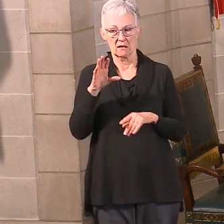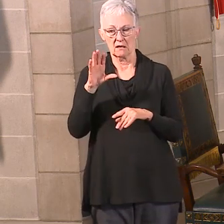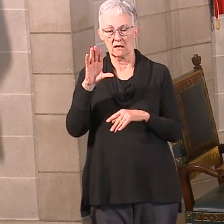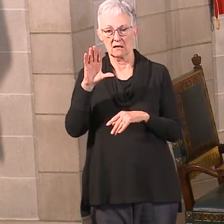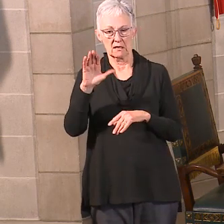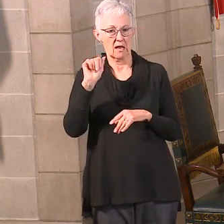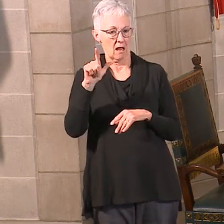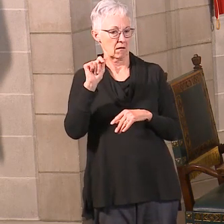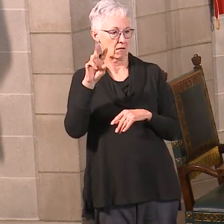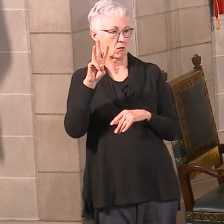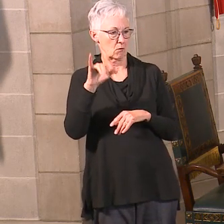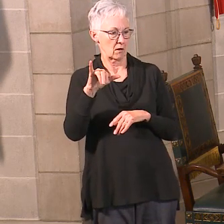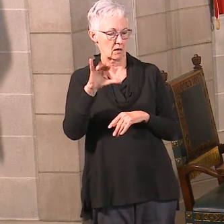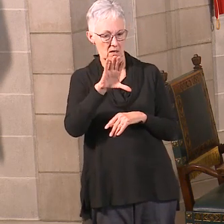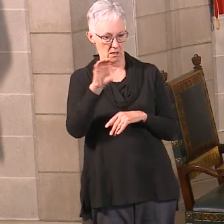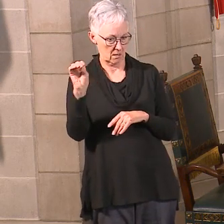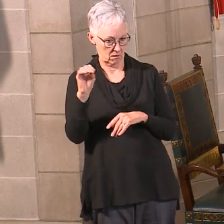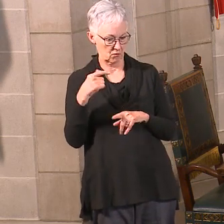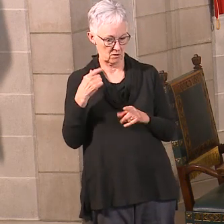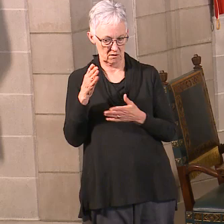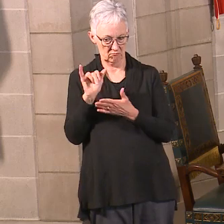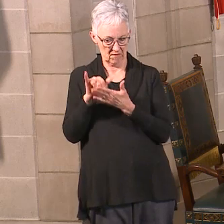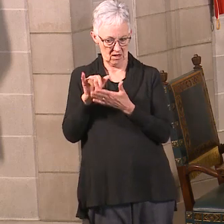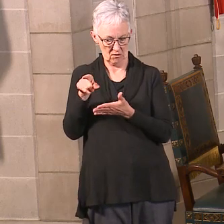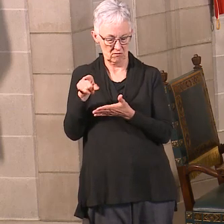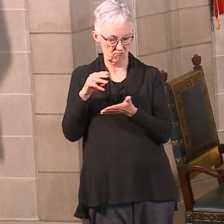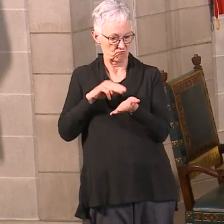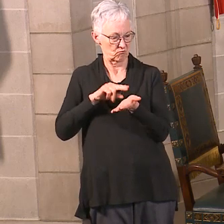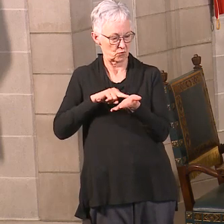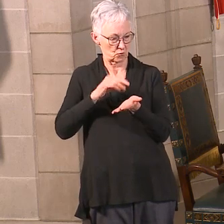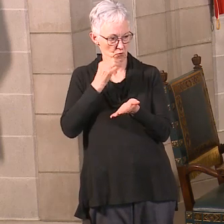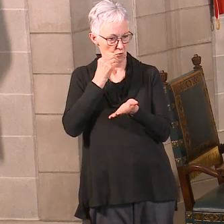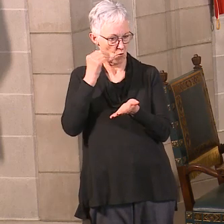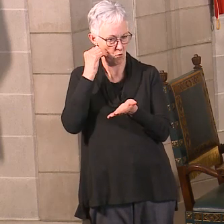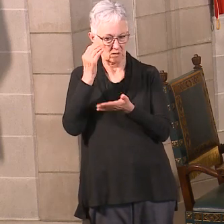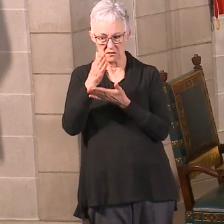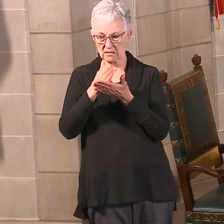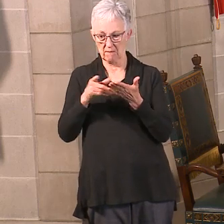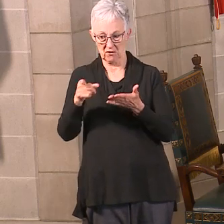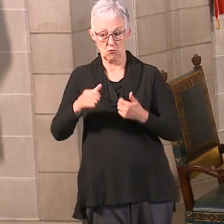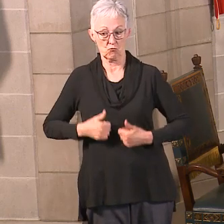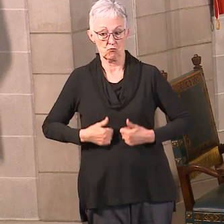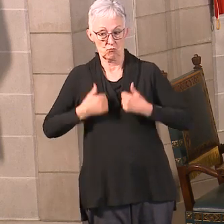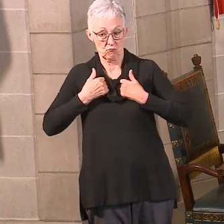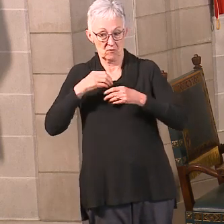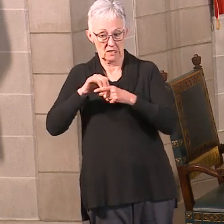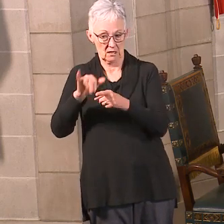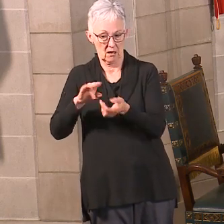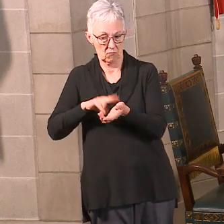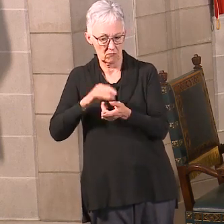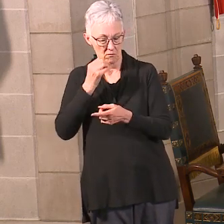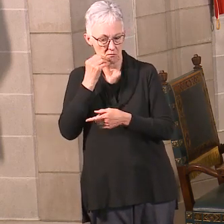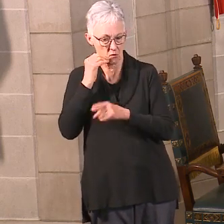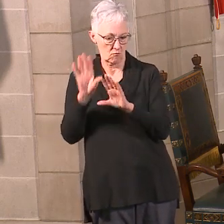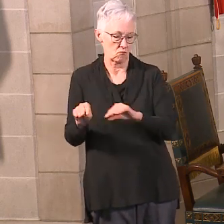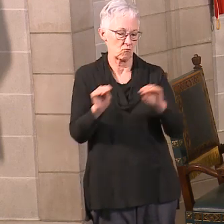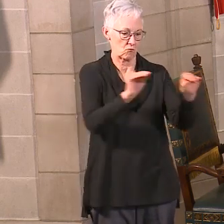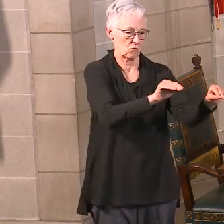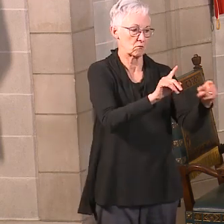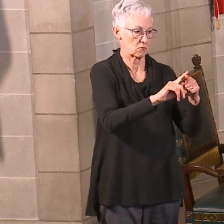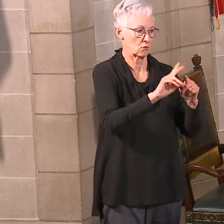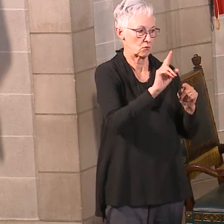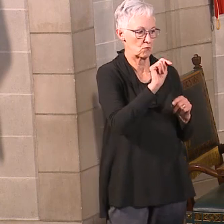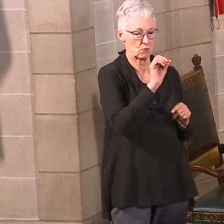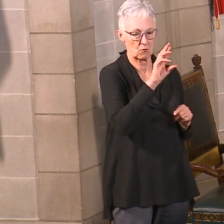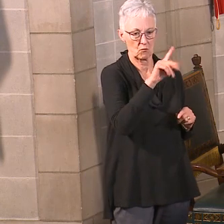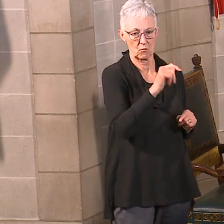that was a nursing facility where we ended up moving some of the residents to Great Plains Hospital in North Platte. They were a great partner in being able to get that done, but I